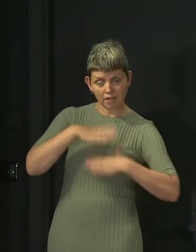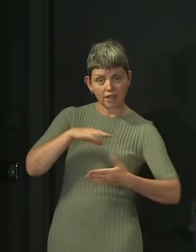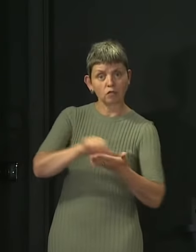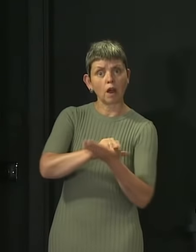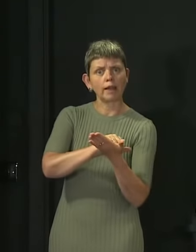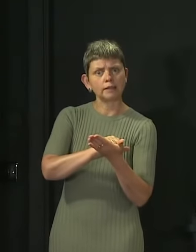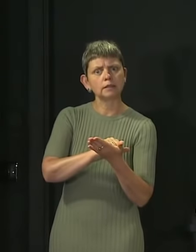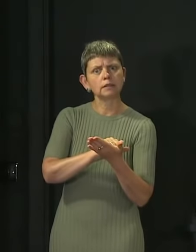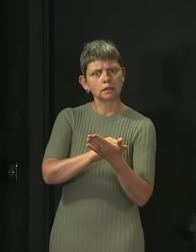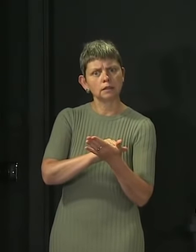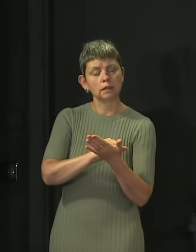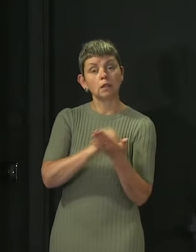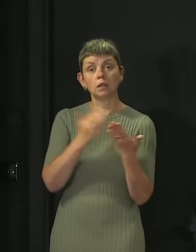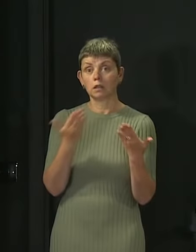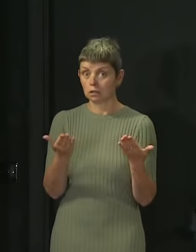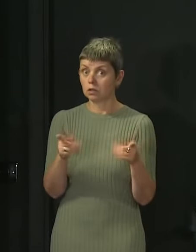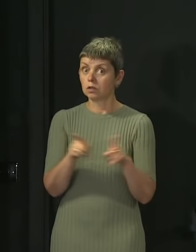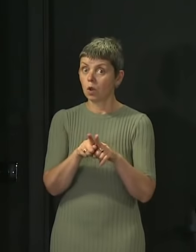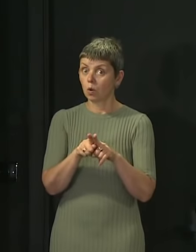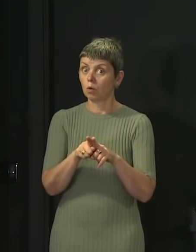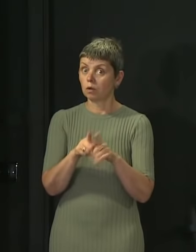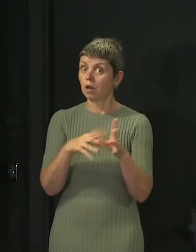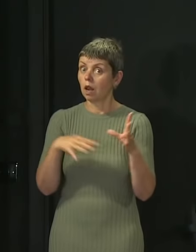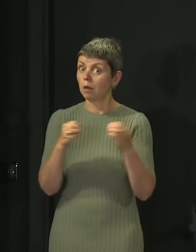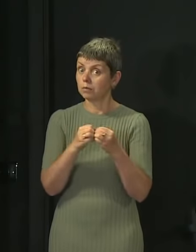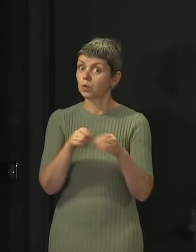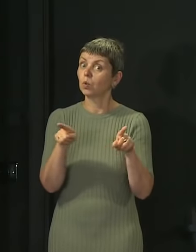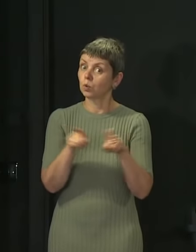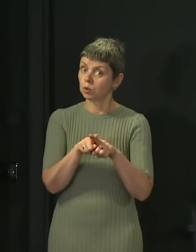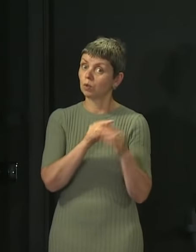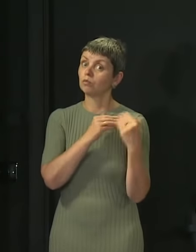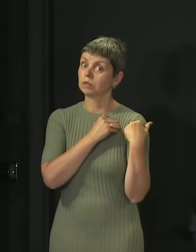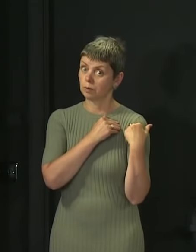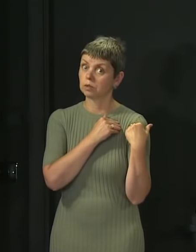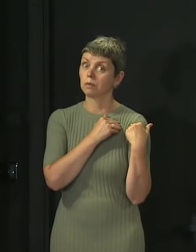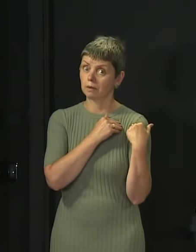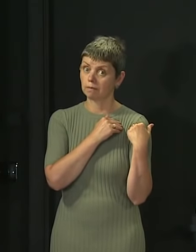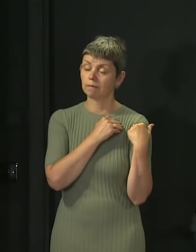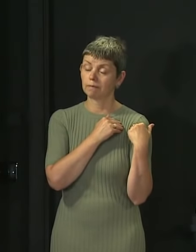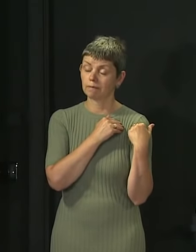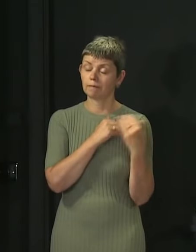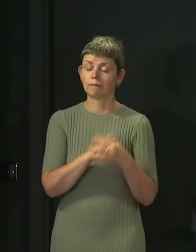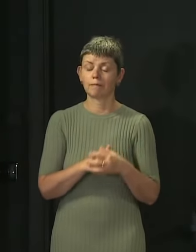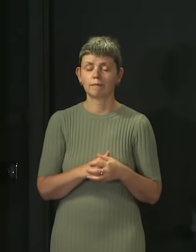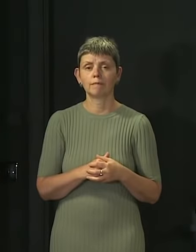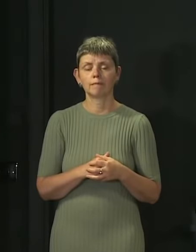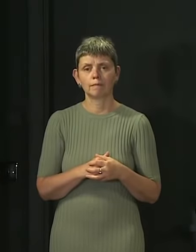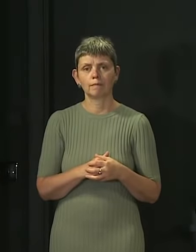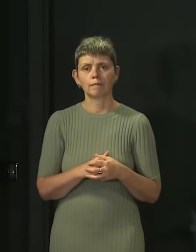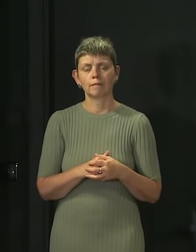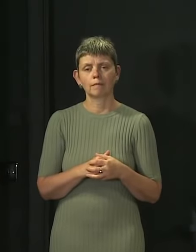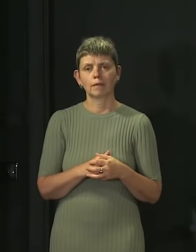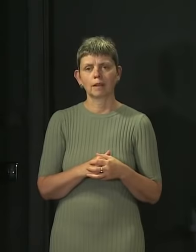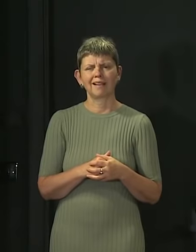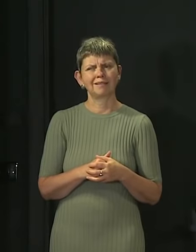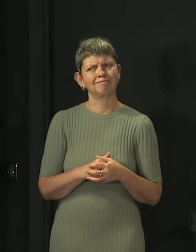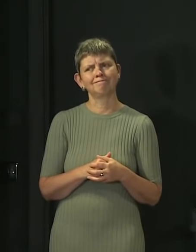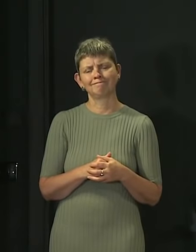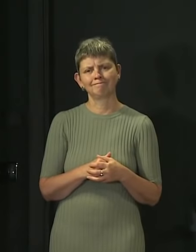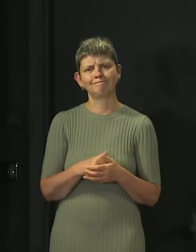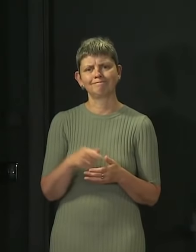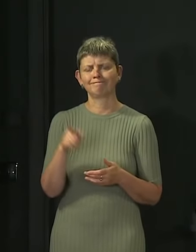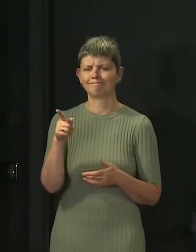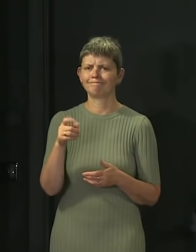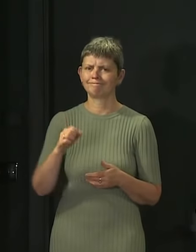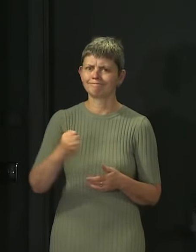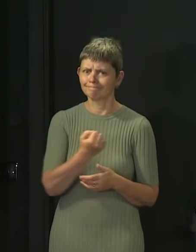I'd also send that message pretty clearly to clubs as well. And I hope that, you know, while I wish this hadn't happened